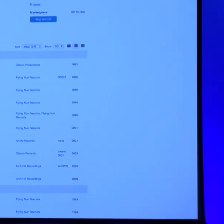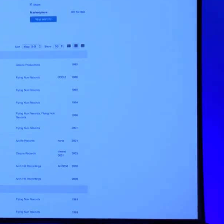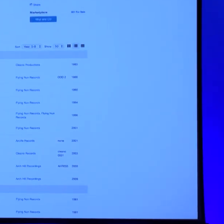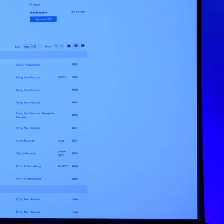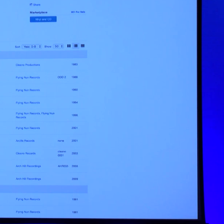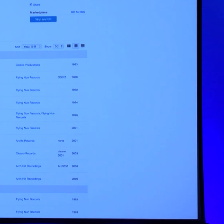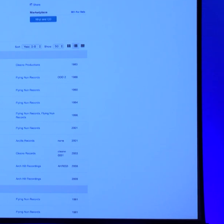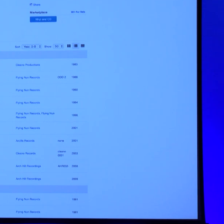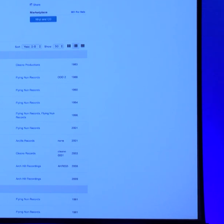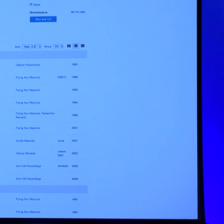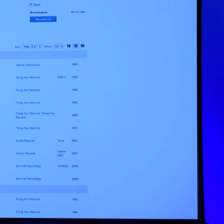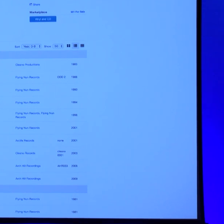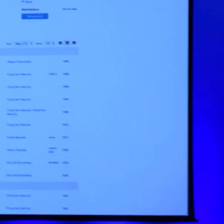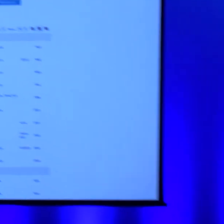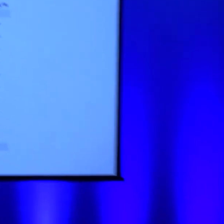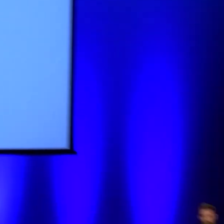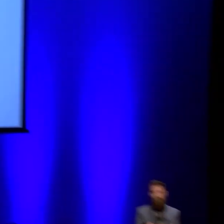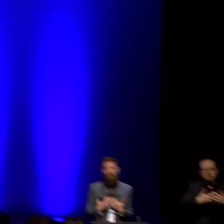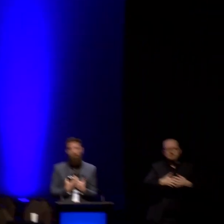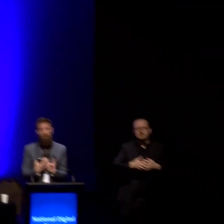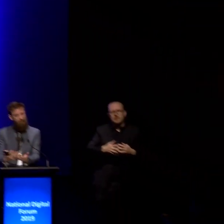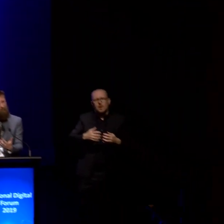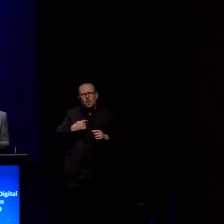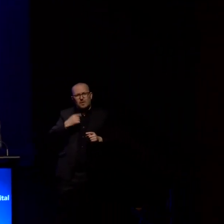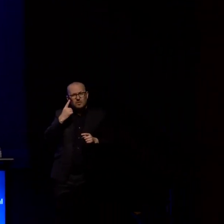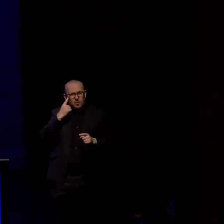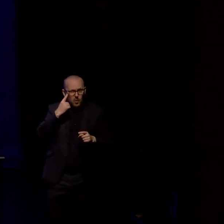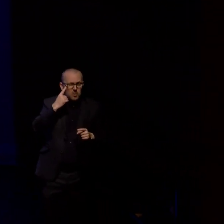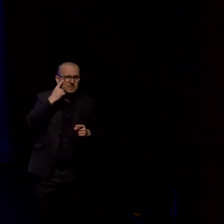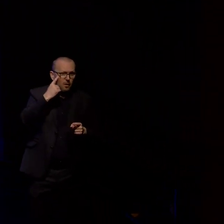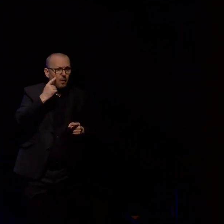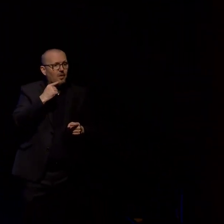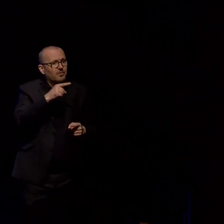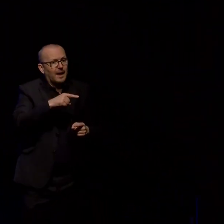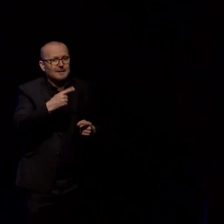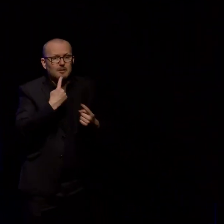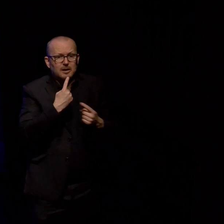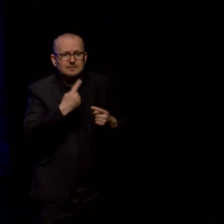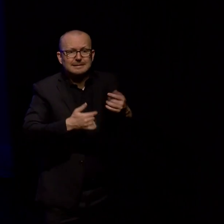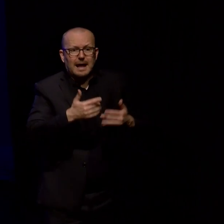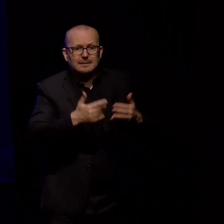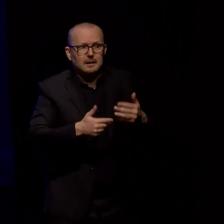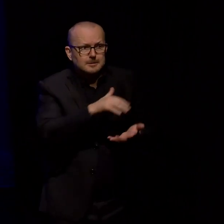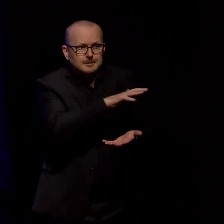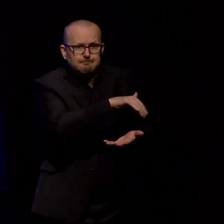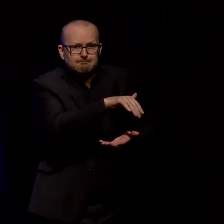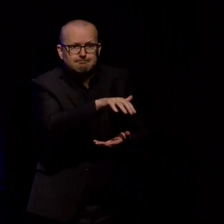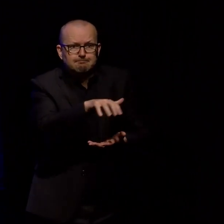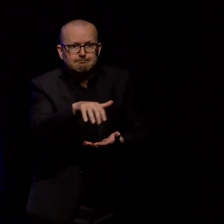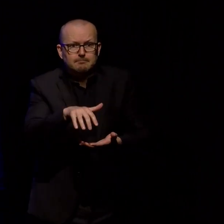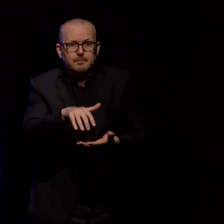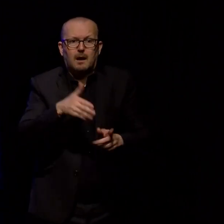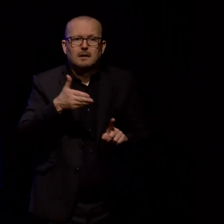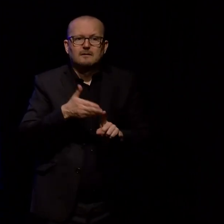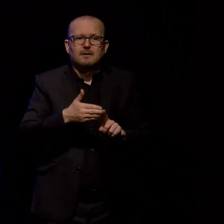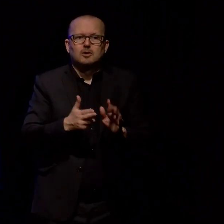initially thought we were going to do was pull in, I was going to pull in all of the data from Discogs, identify New Zealand artists and then